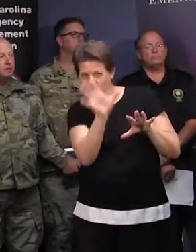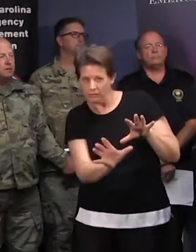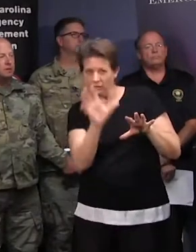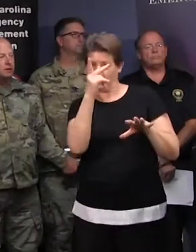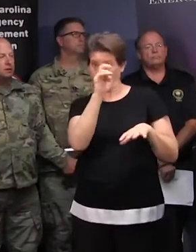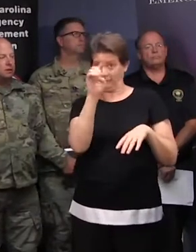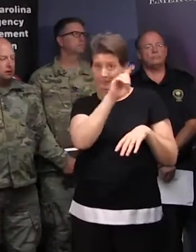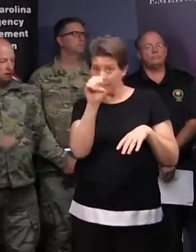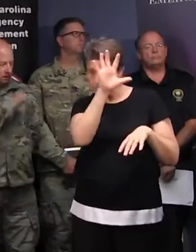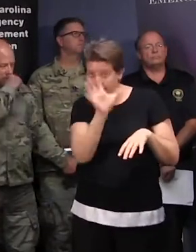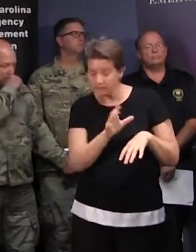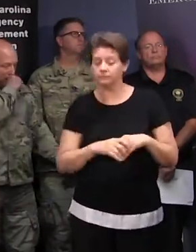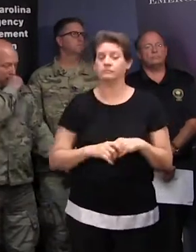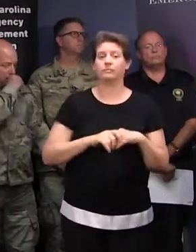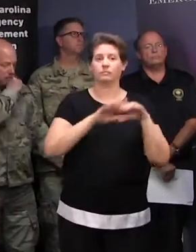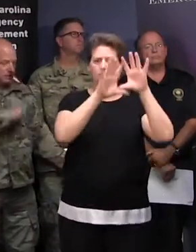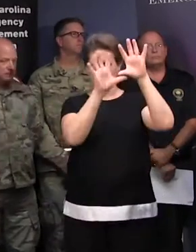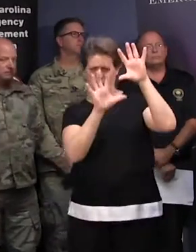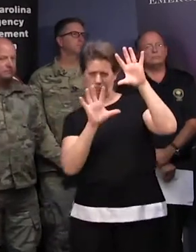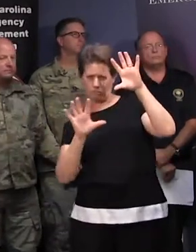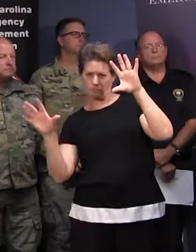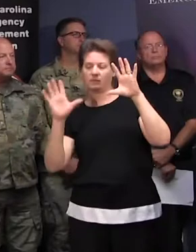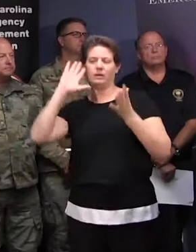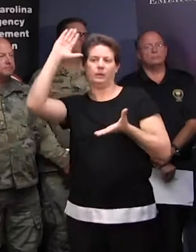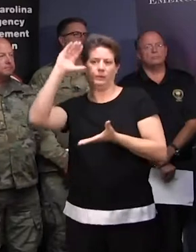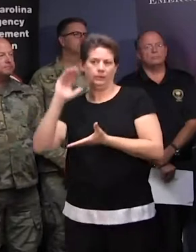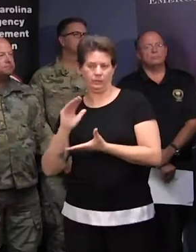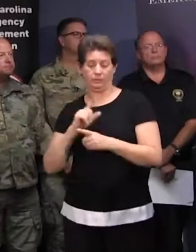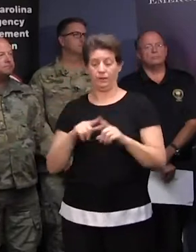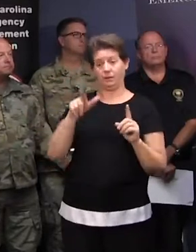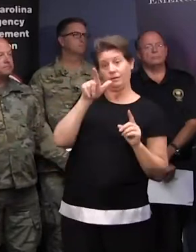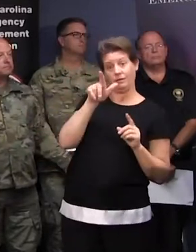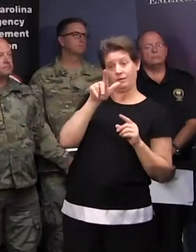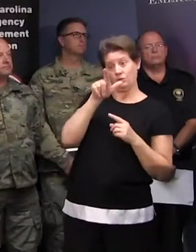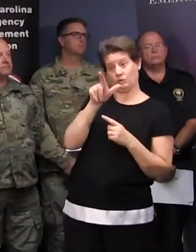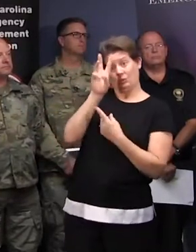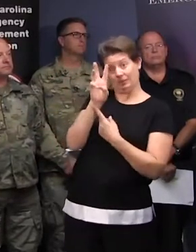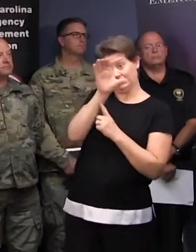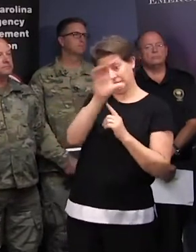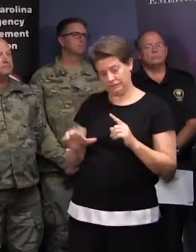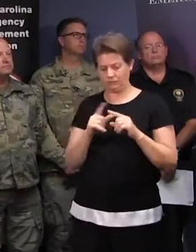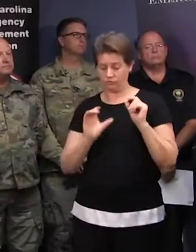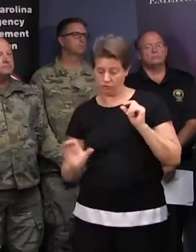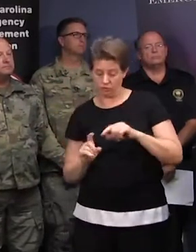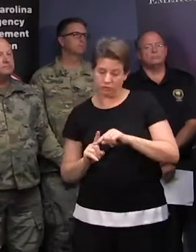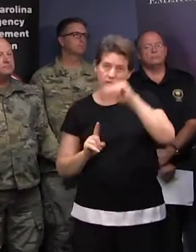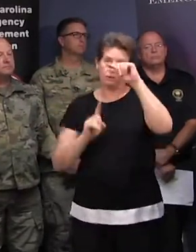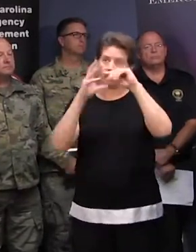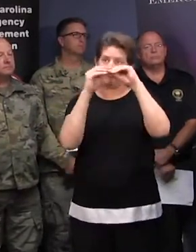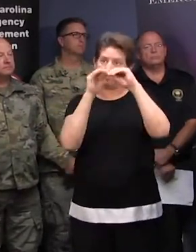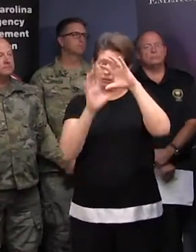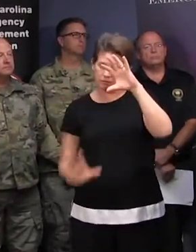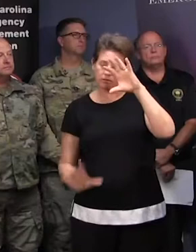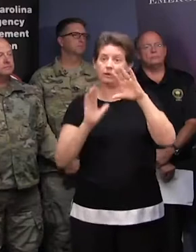drop off as you head south and west across the state, but in the I-26 corridor extending from Charleston, Columbia, and into the Greenville-Spartanburg